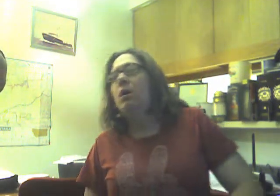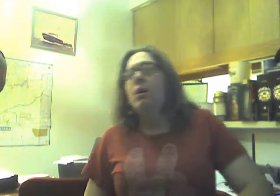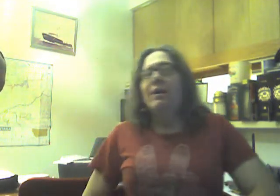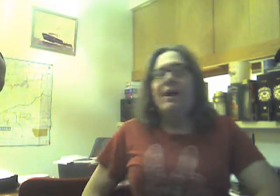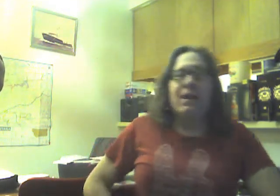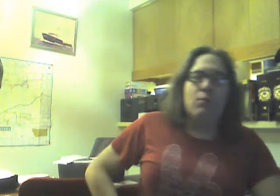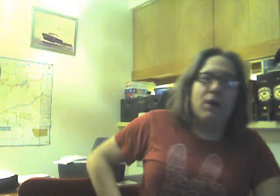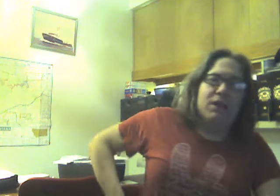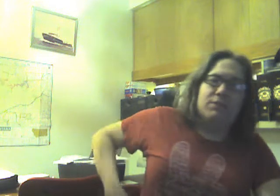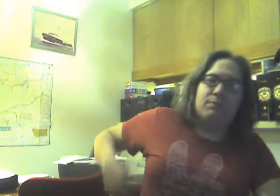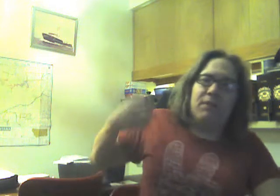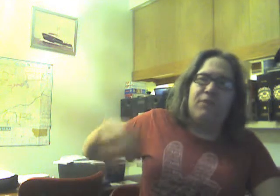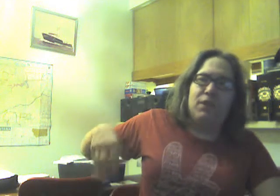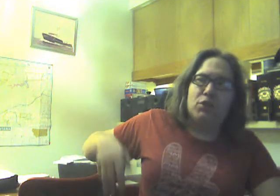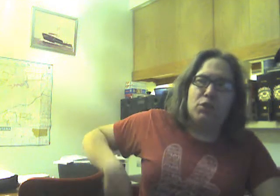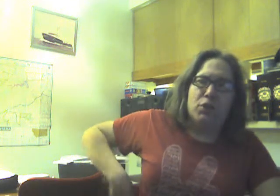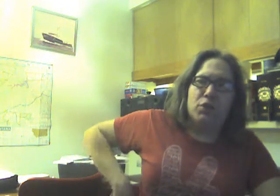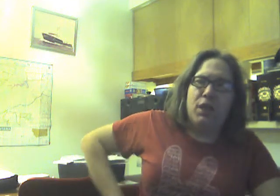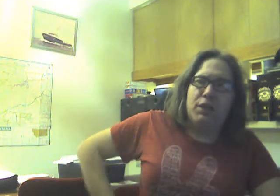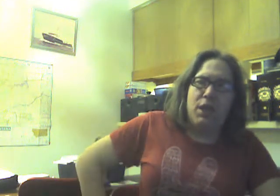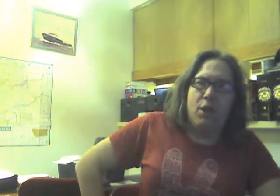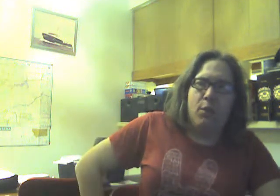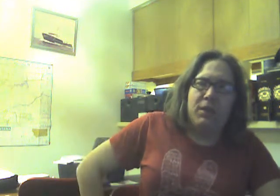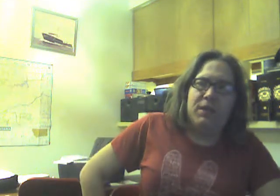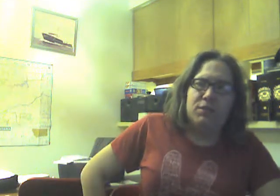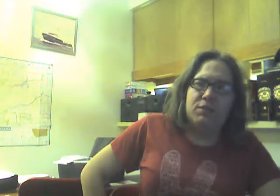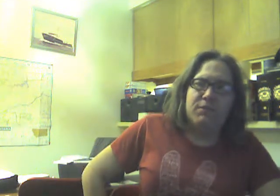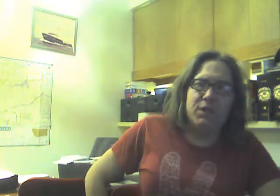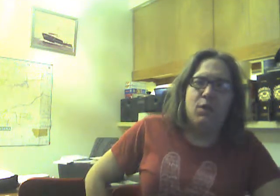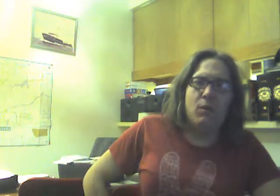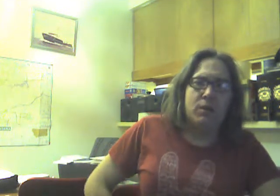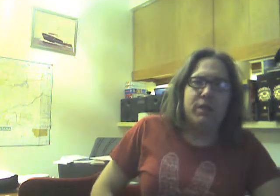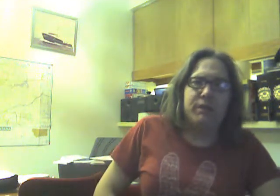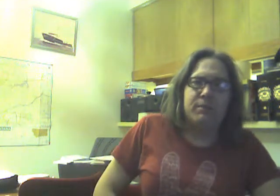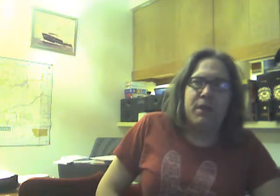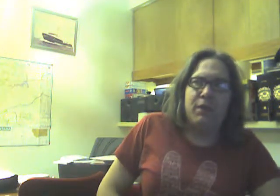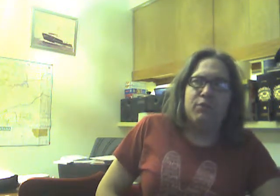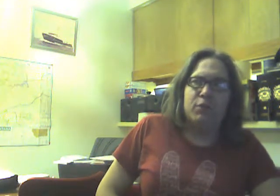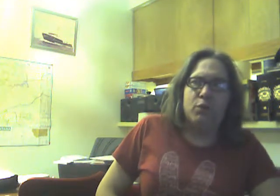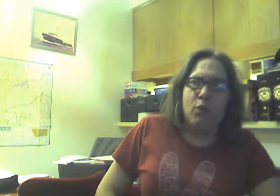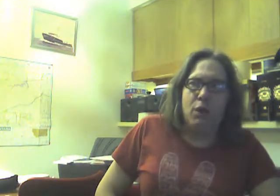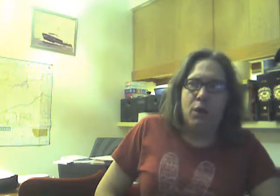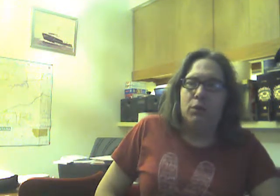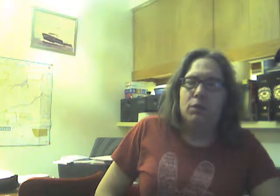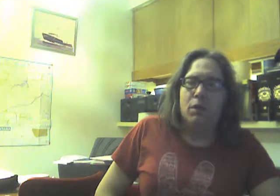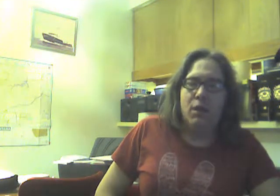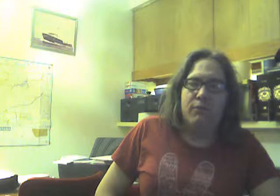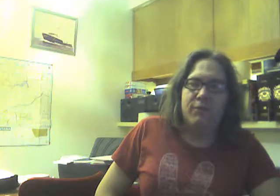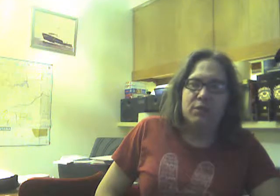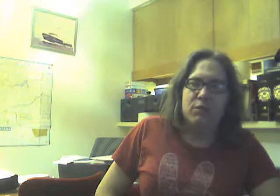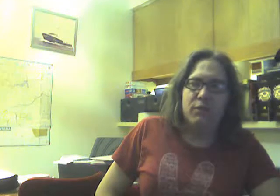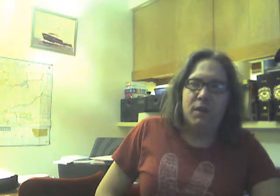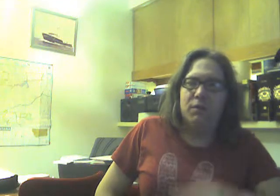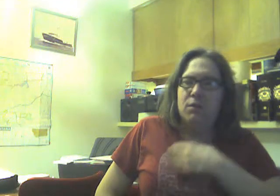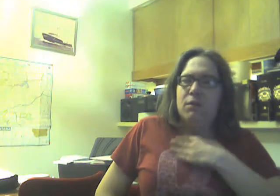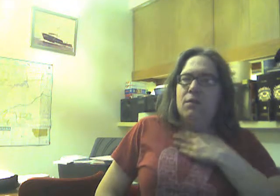So anyways, my finger is hurting like hell, but here's the video I'd like to make for you all. First of all, all,